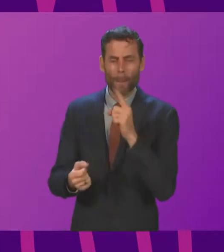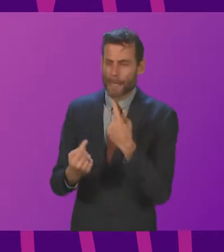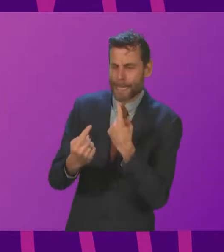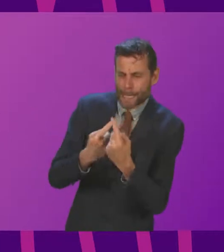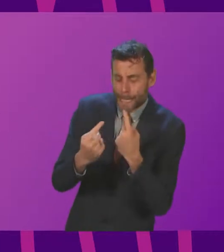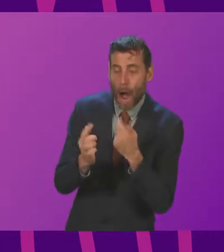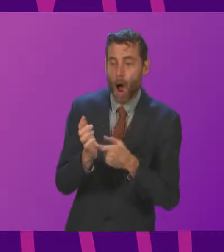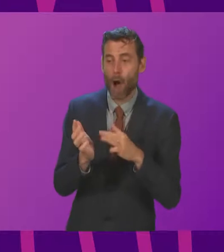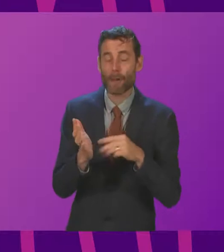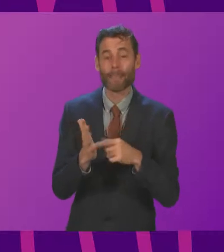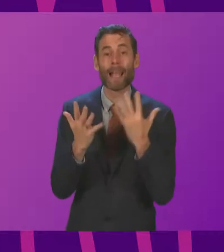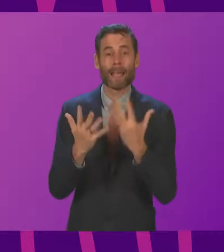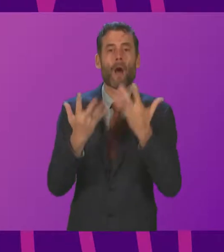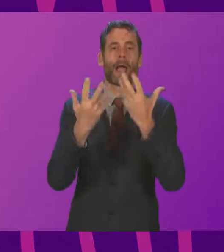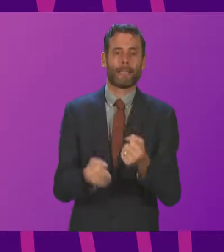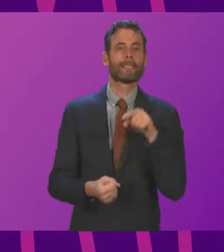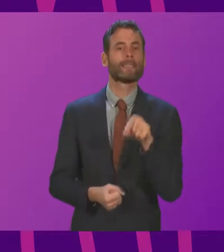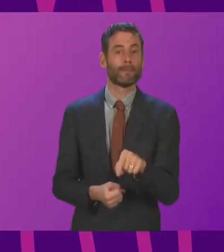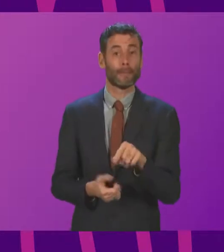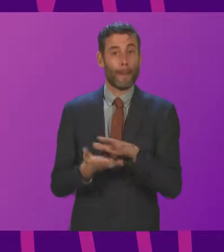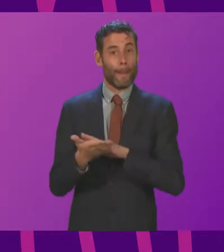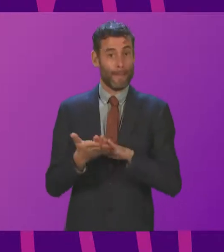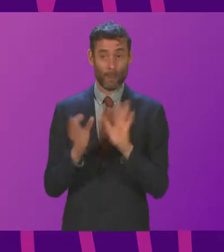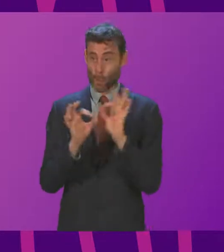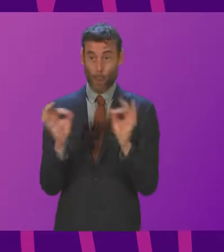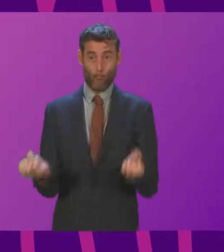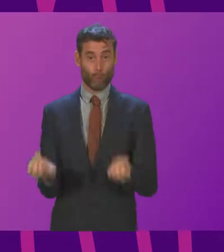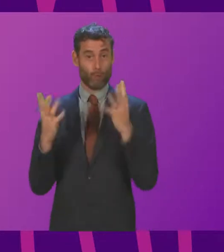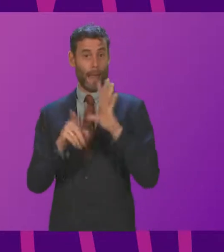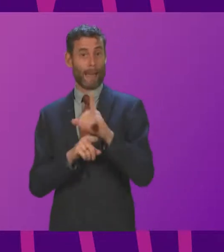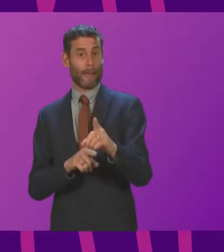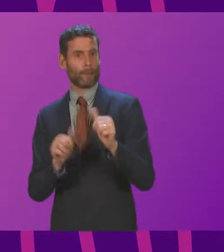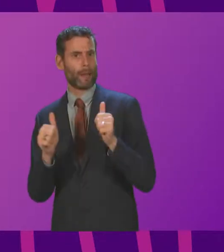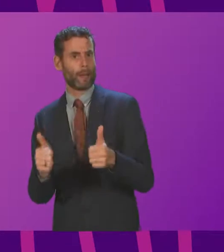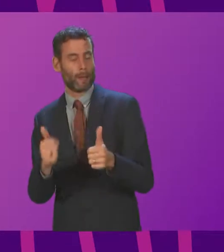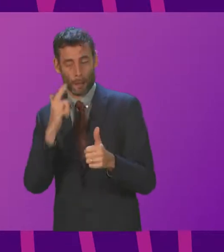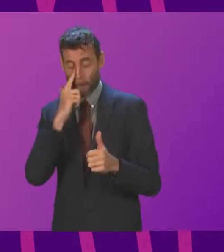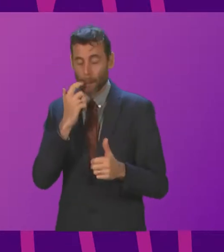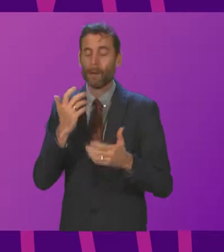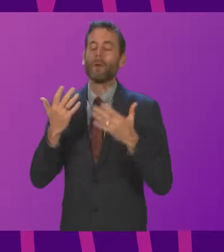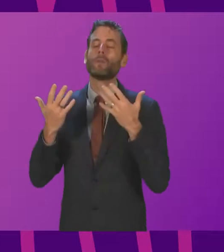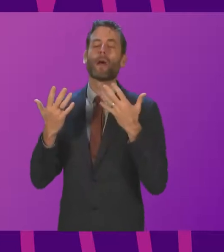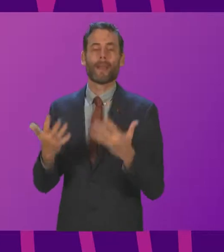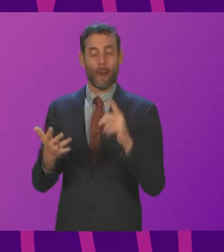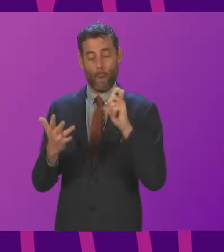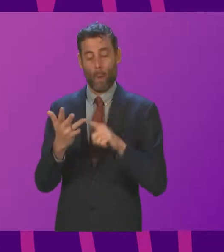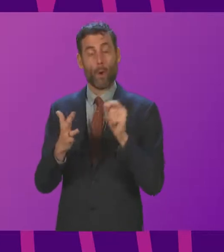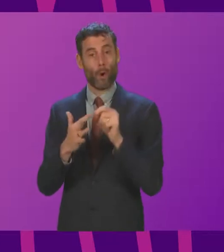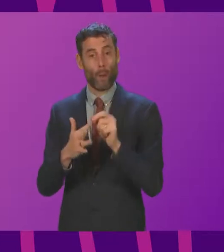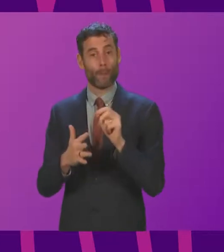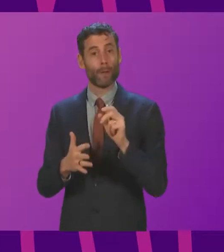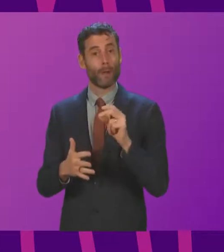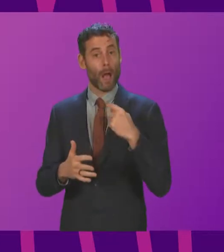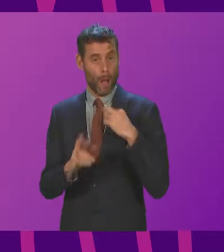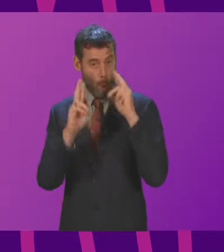does remove the prospect of strikes. And moving on to the issue, firstly, I think COP, I hope COP